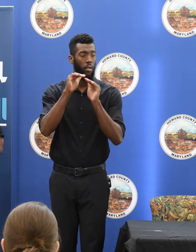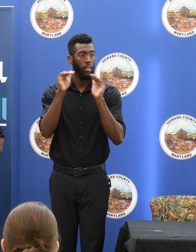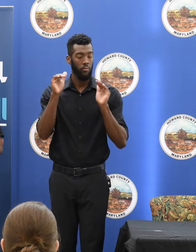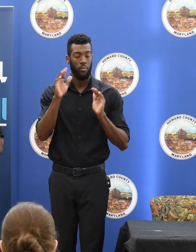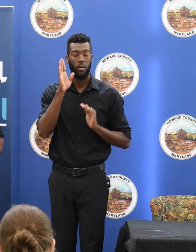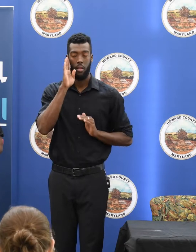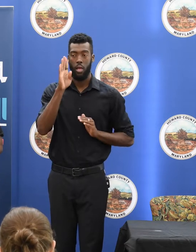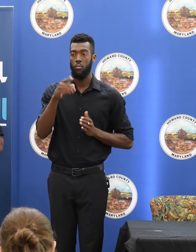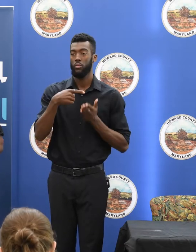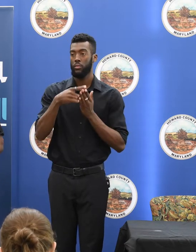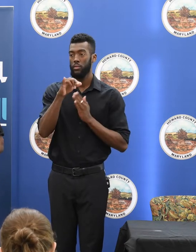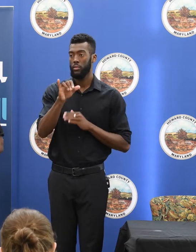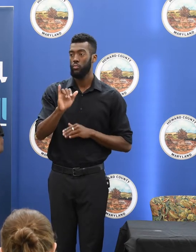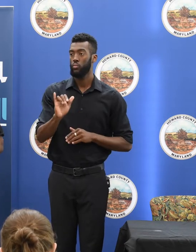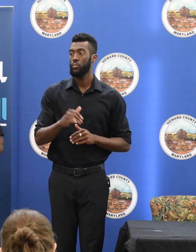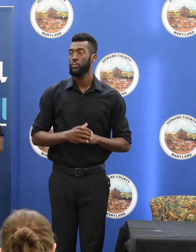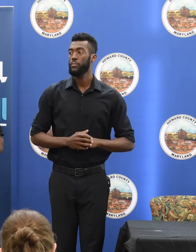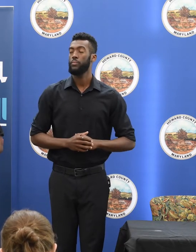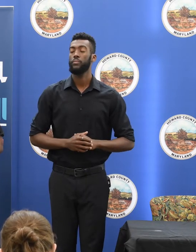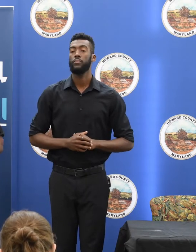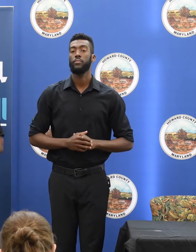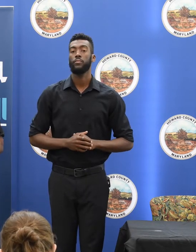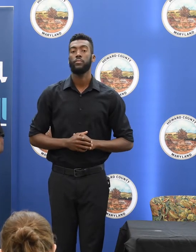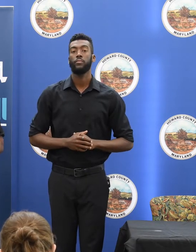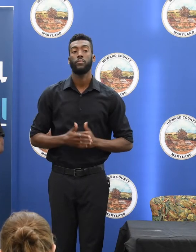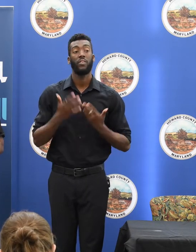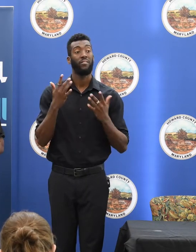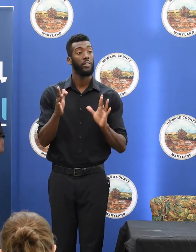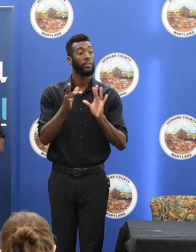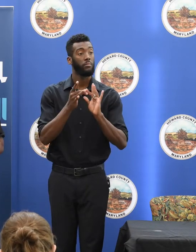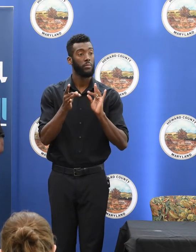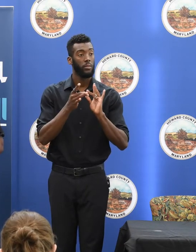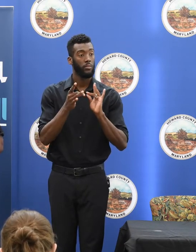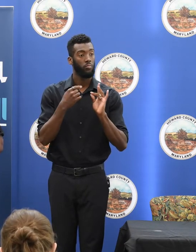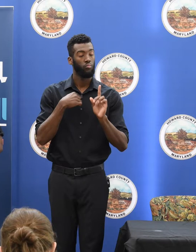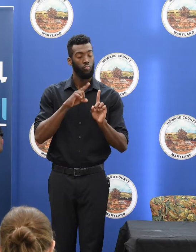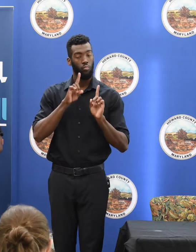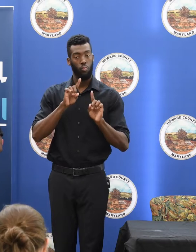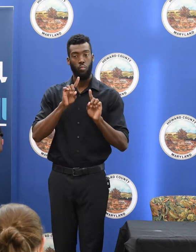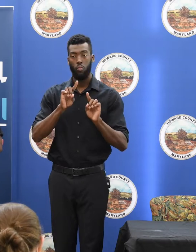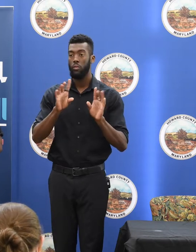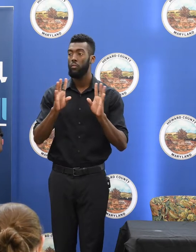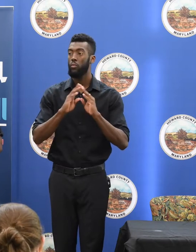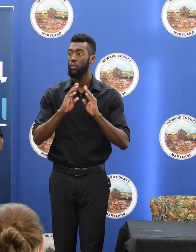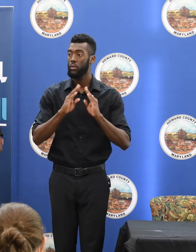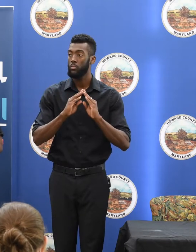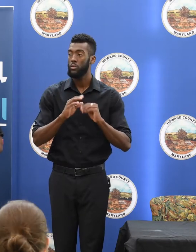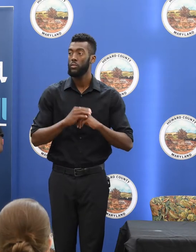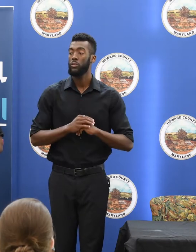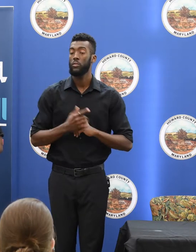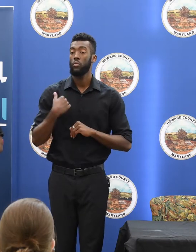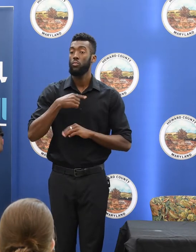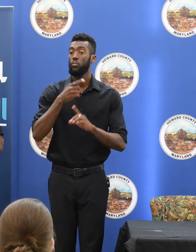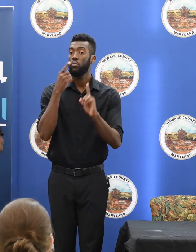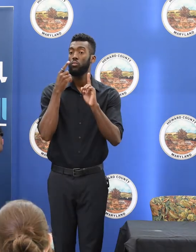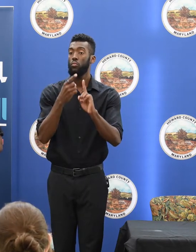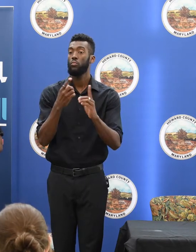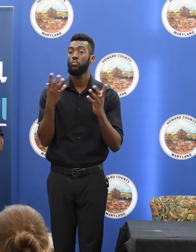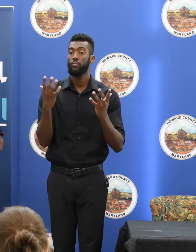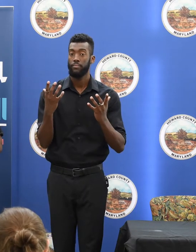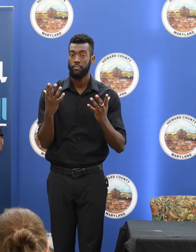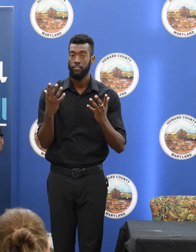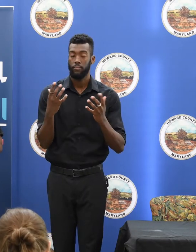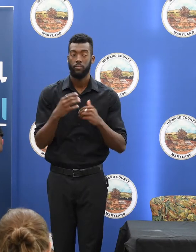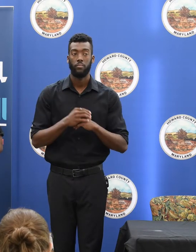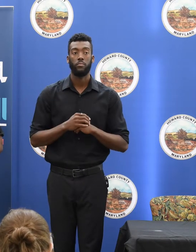briefly. So, as I mentioned before, we are attending these forums. What we do as a board has